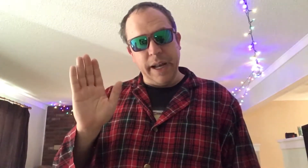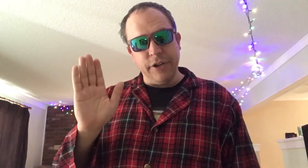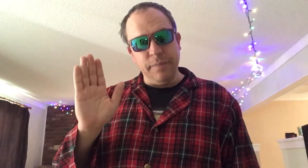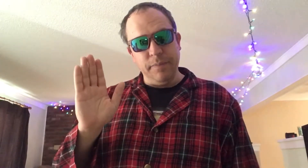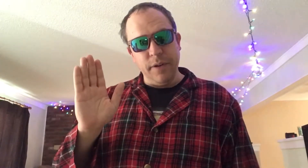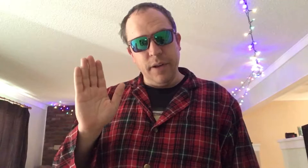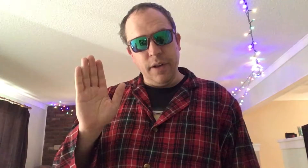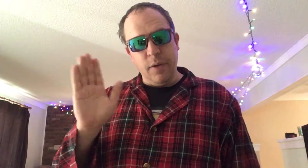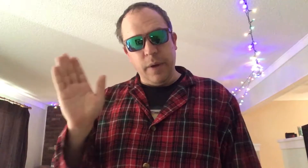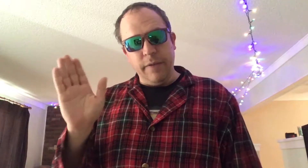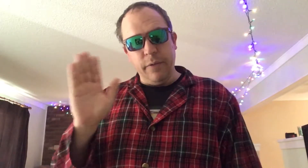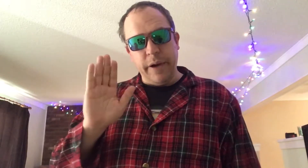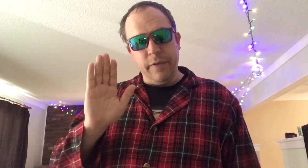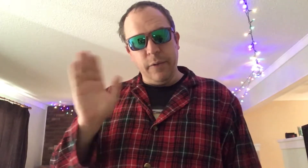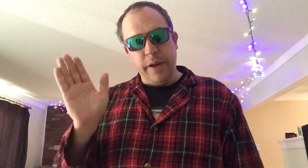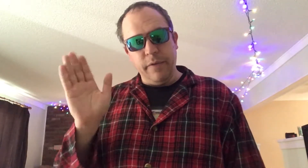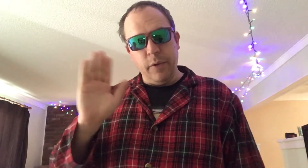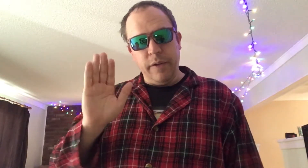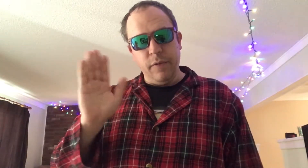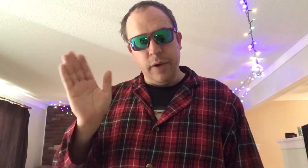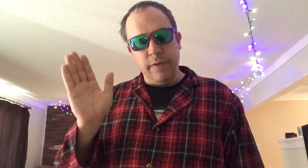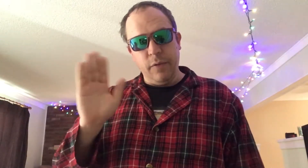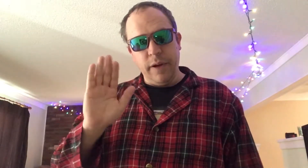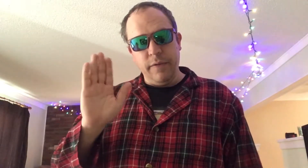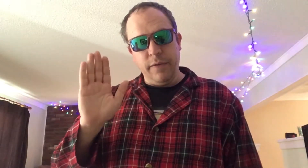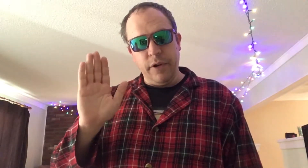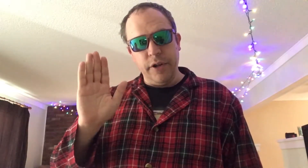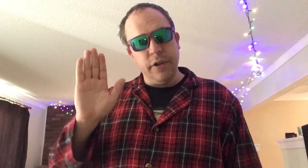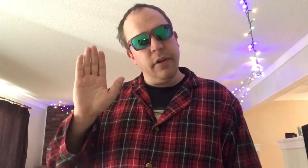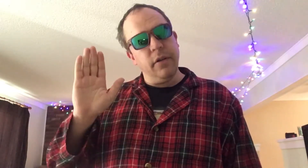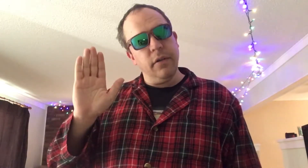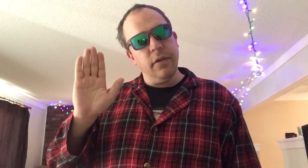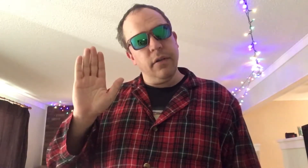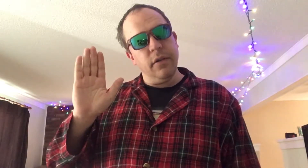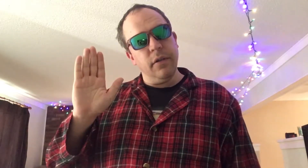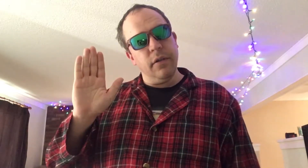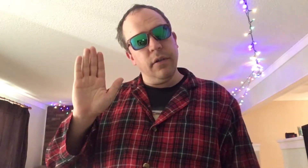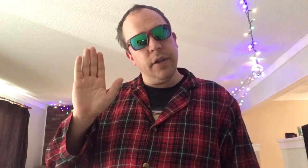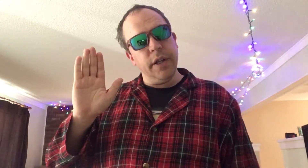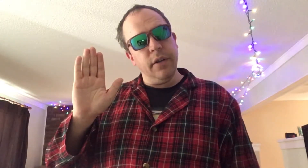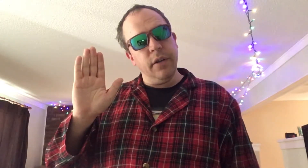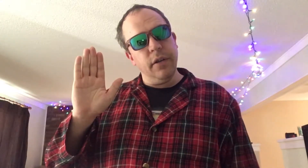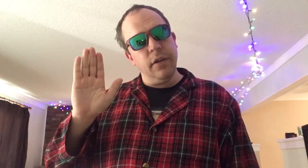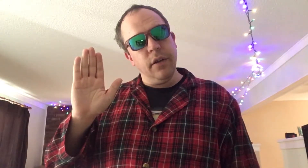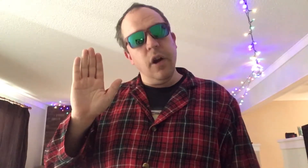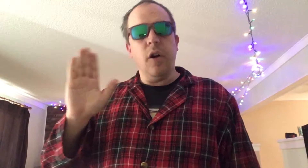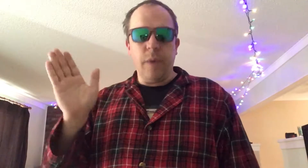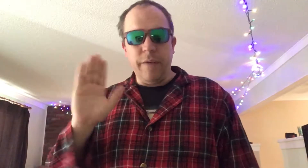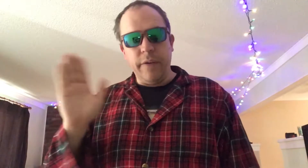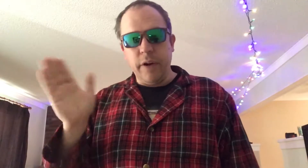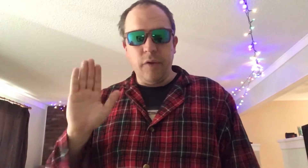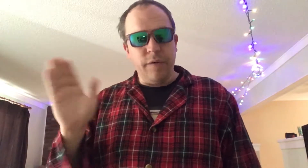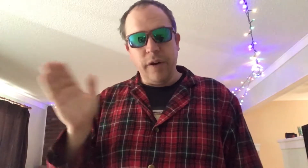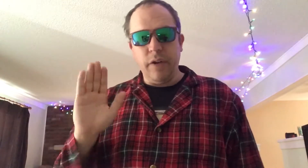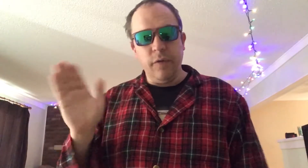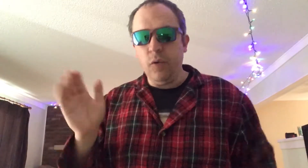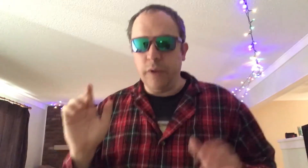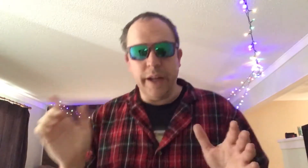connection wave wave wave wave wave we're just still oh wait wait wait getting